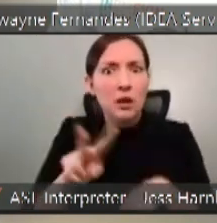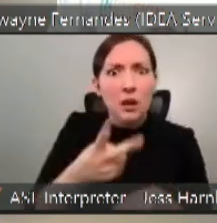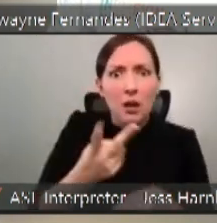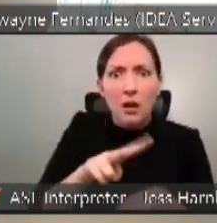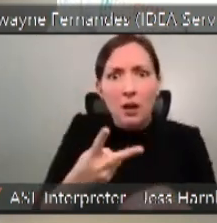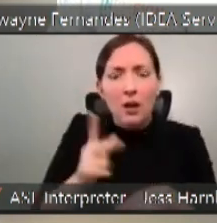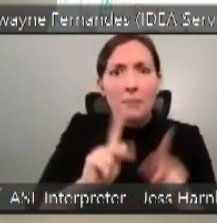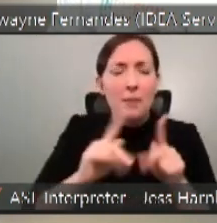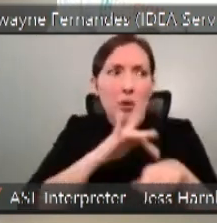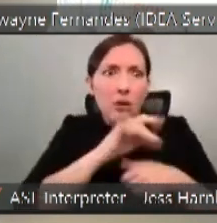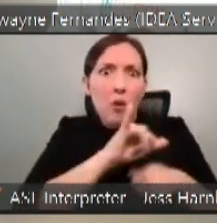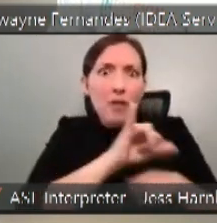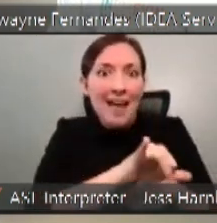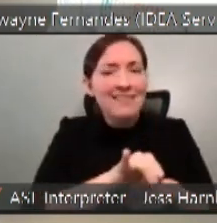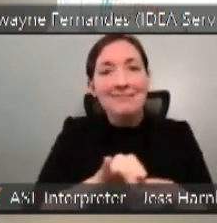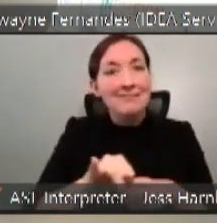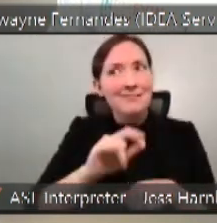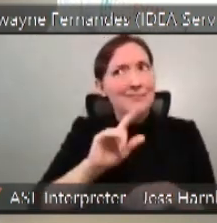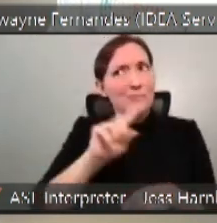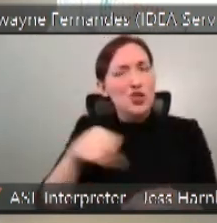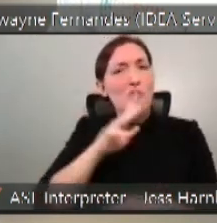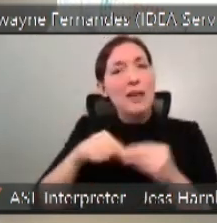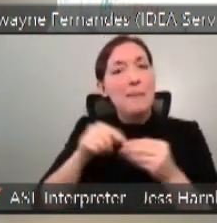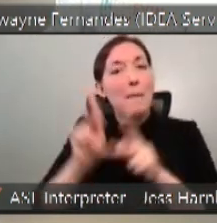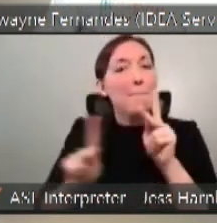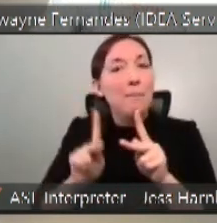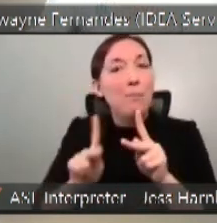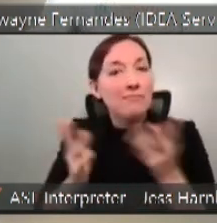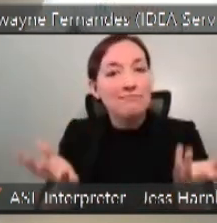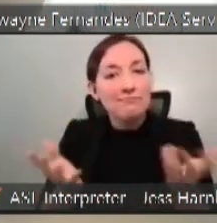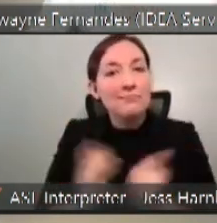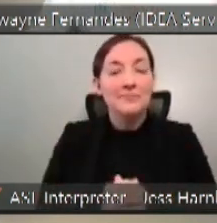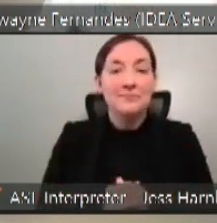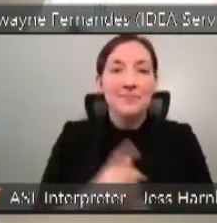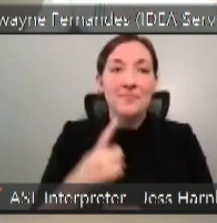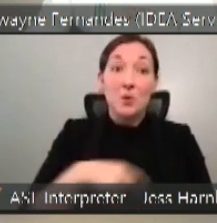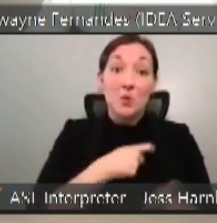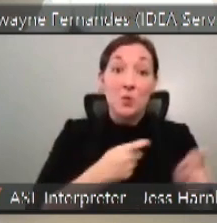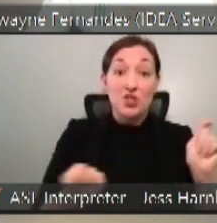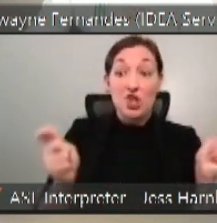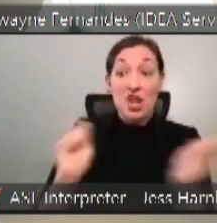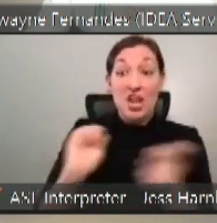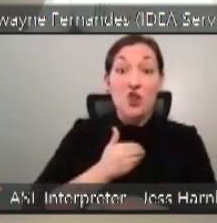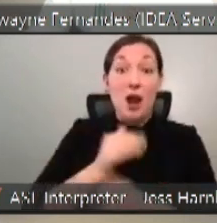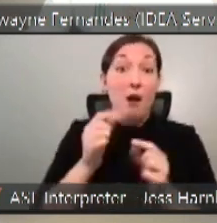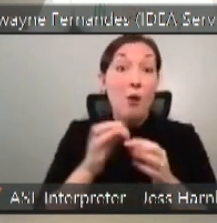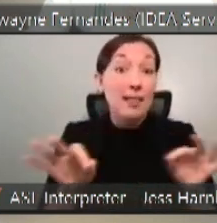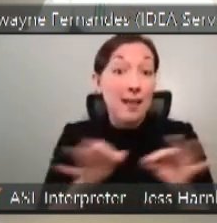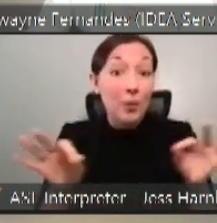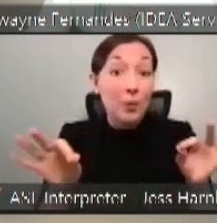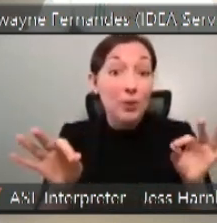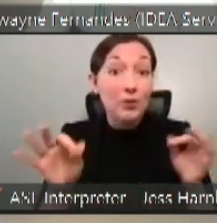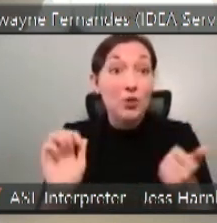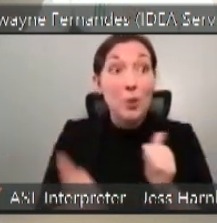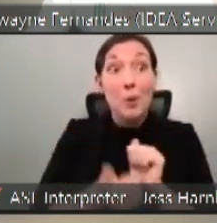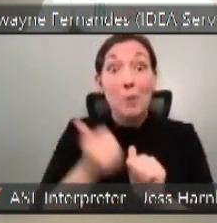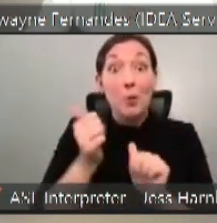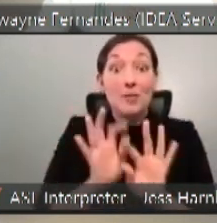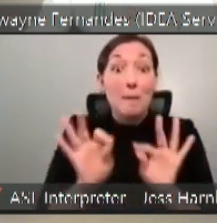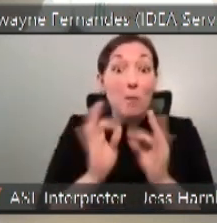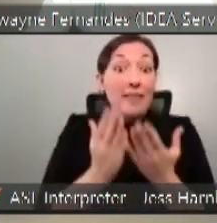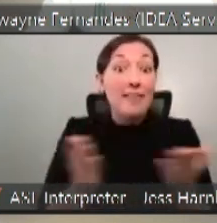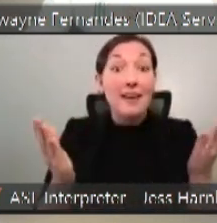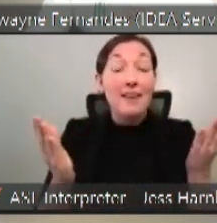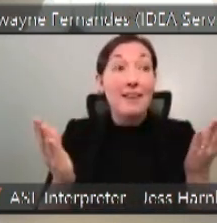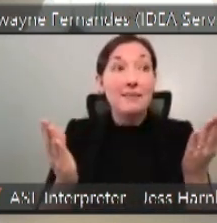fact that we're really just talking about people. And, so, as we evolve our language, I think the most important thing is really